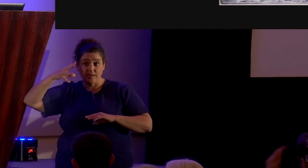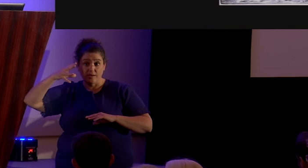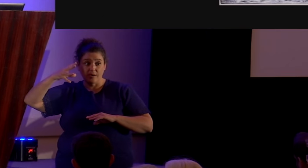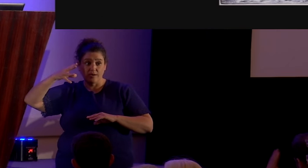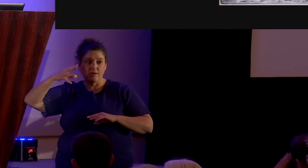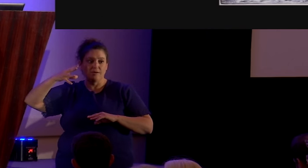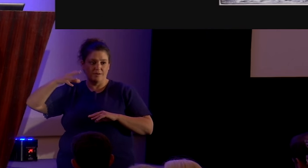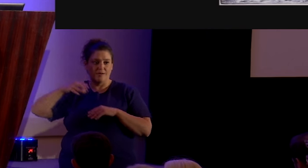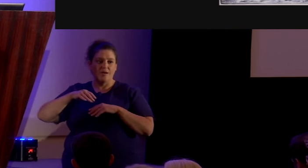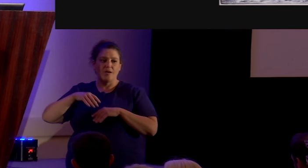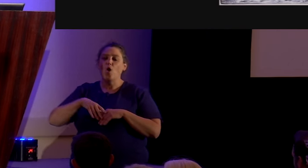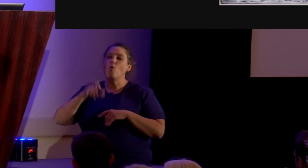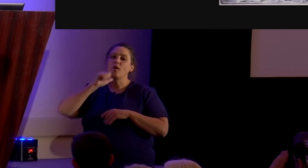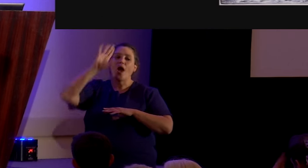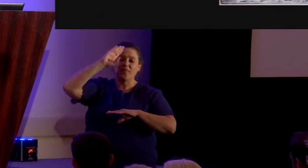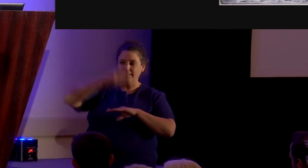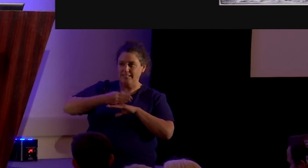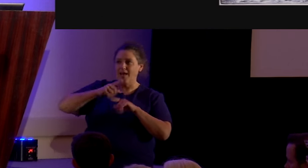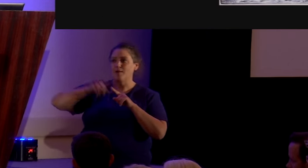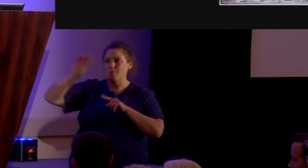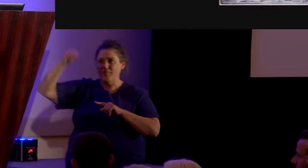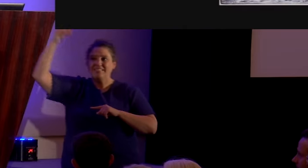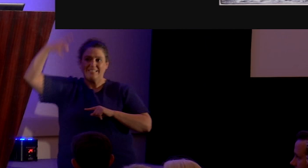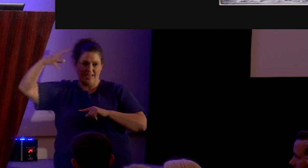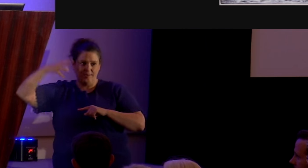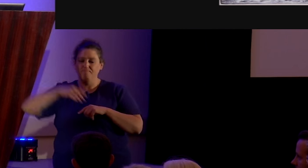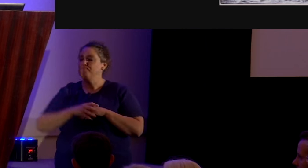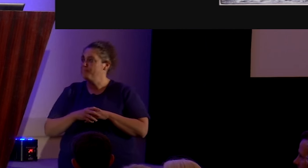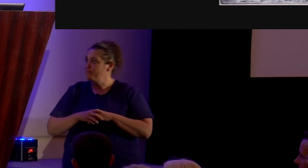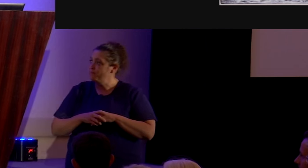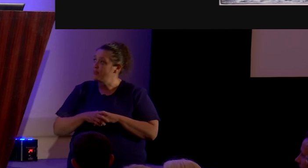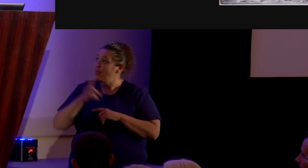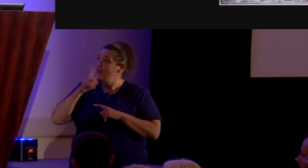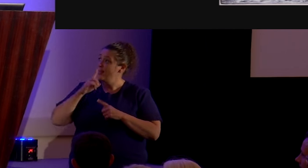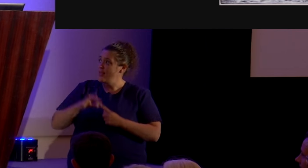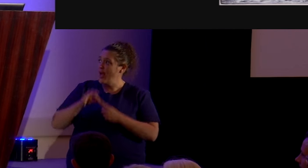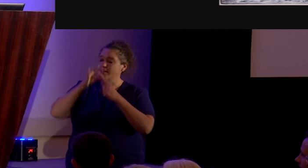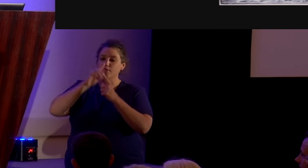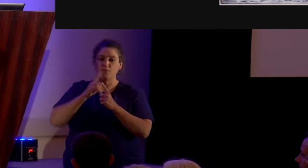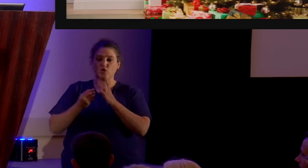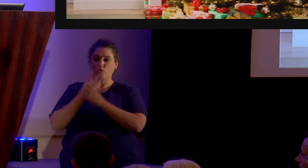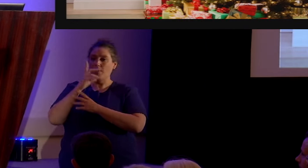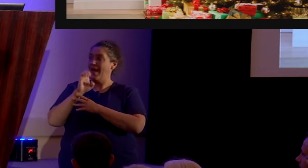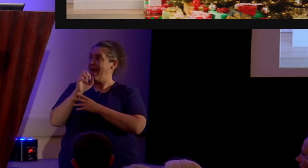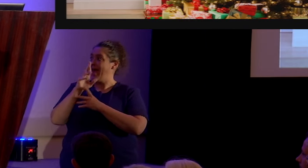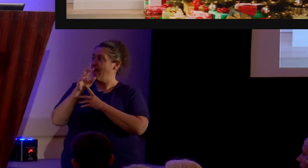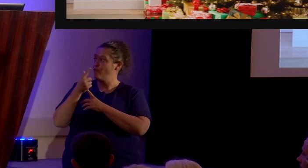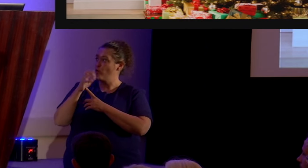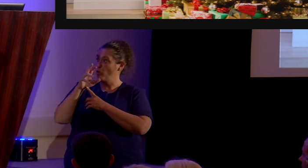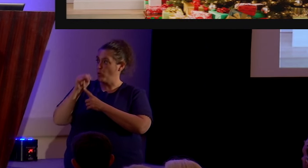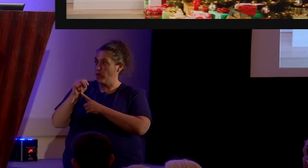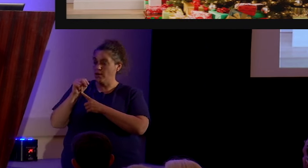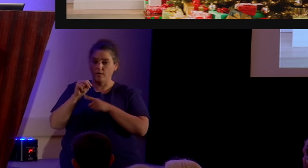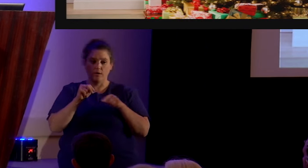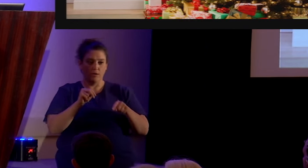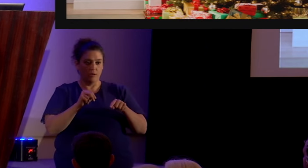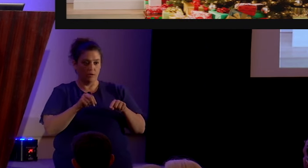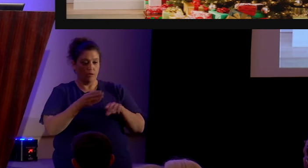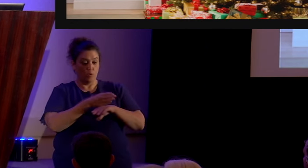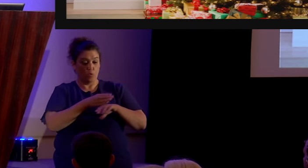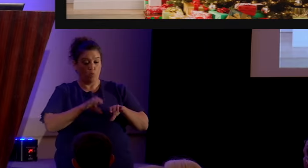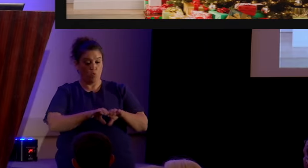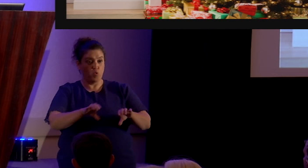Balder, the Norse sun god, he had a special plant, the evergreen, according to Viking tradition. Yule logs in the fireplace